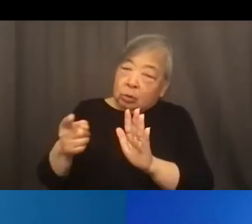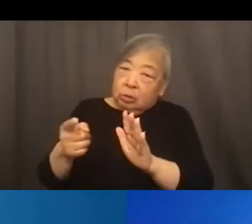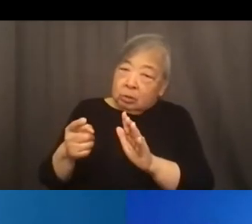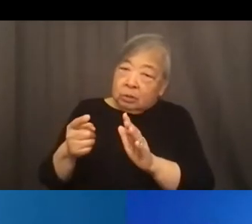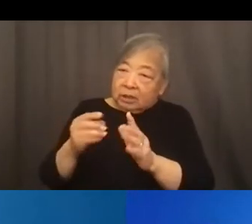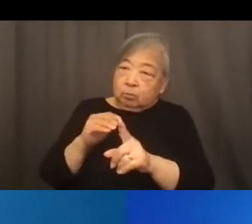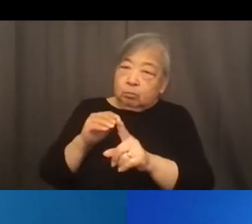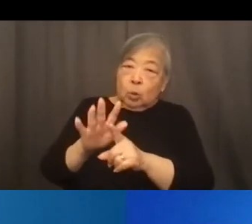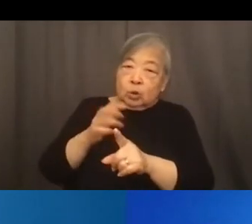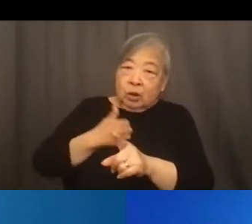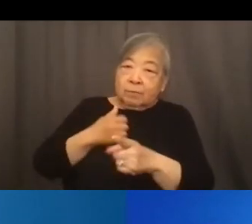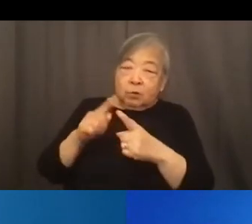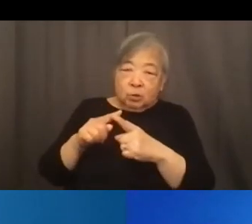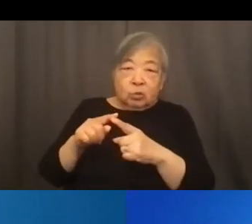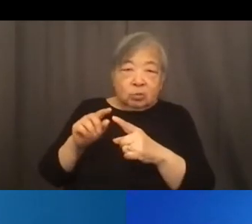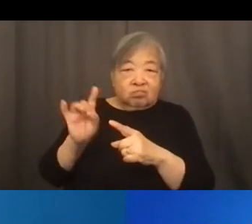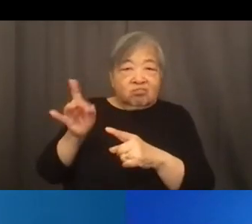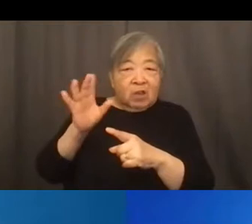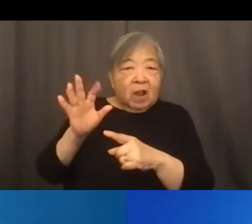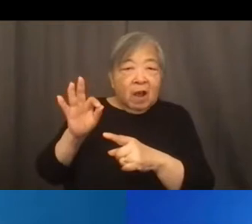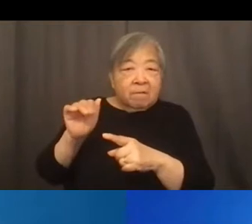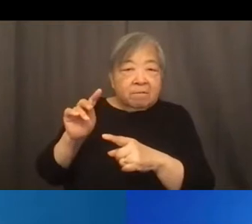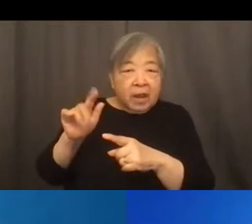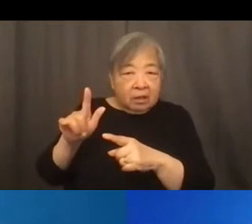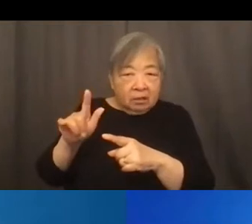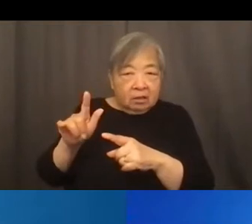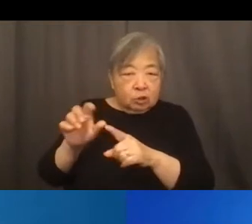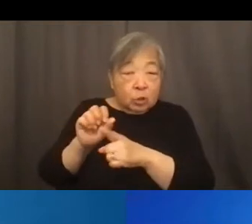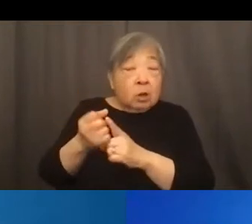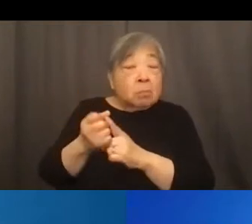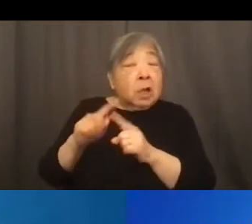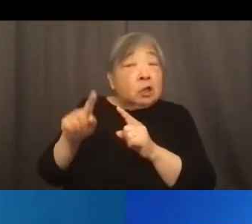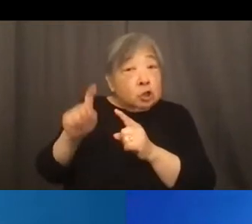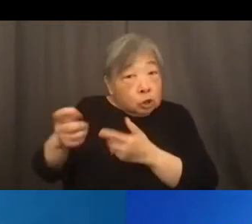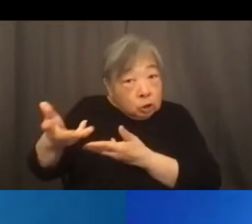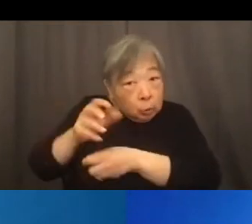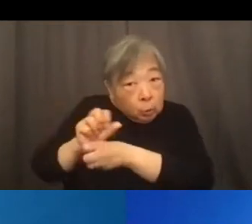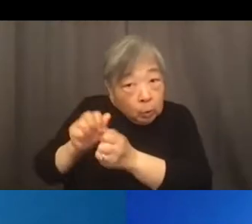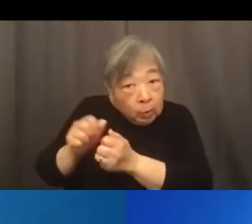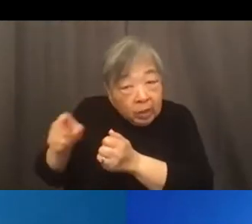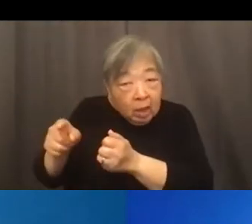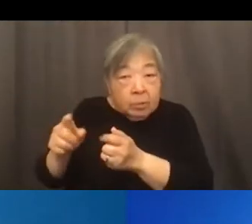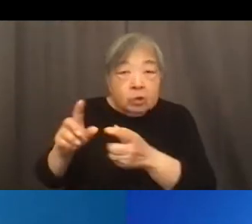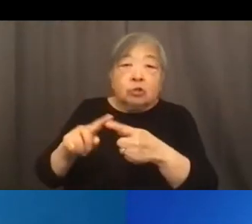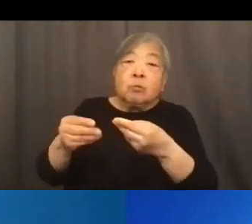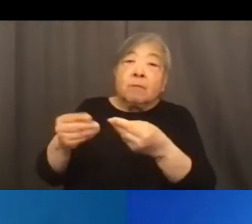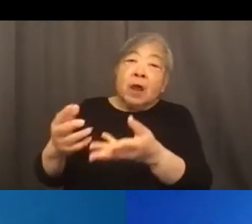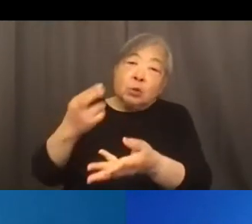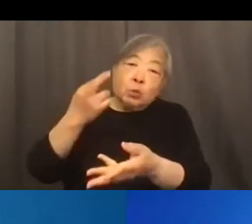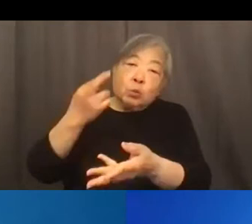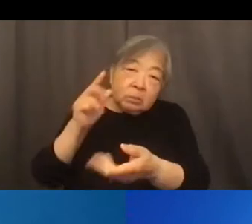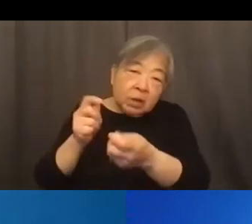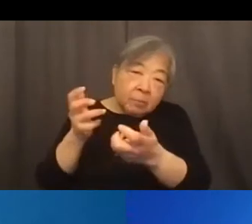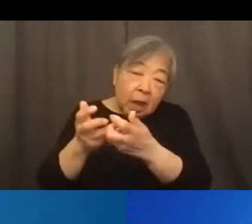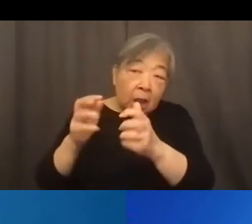you can and should work with that person to provide a reasonable accommodation for how they can see